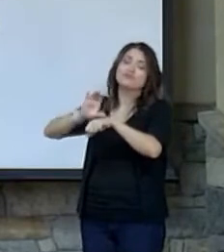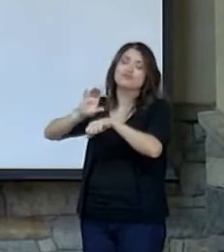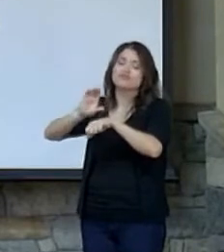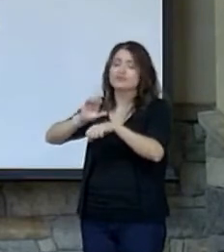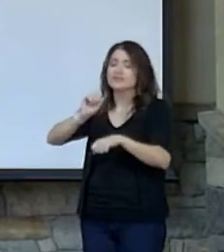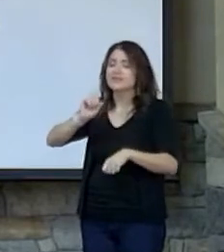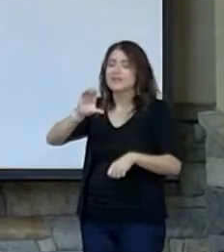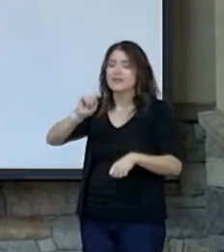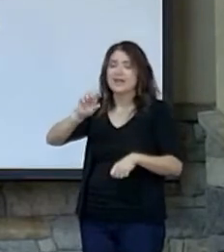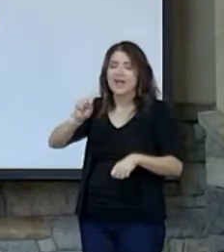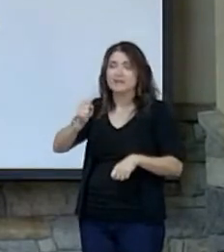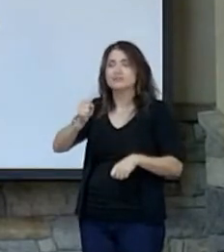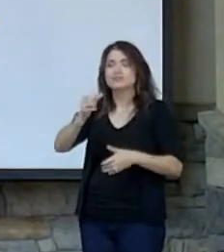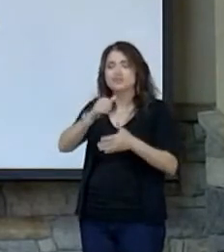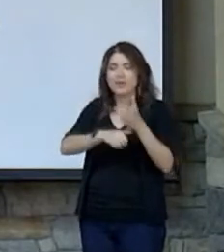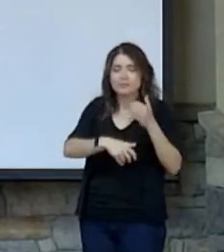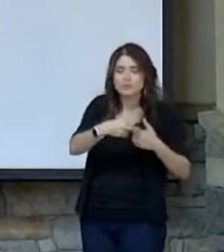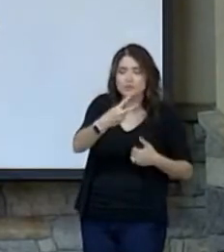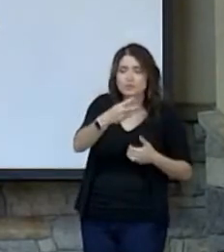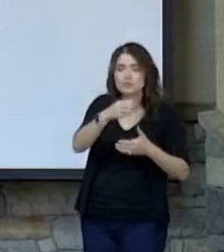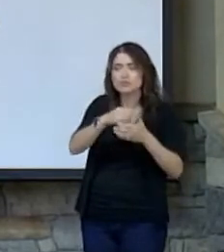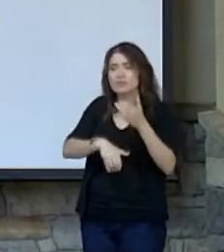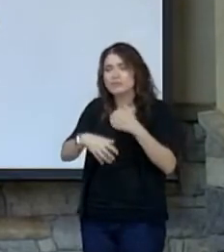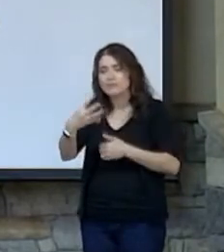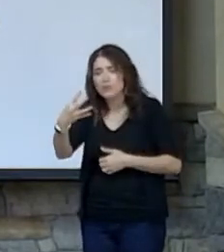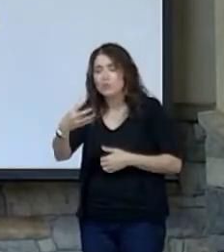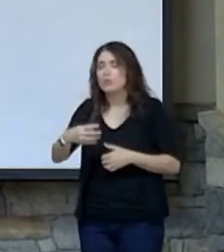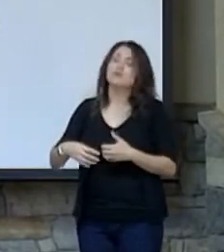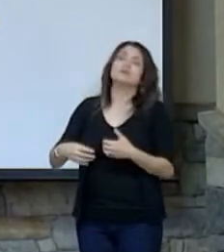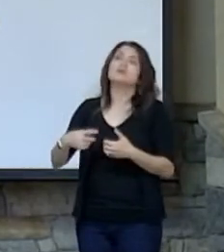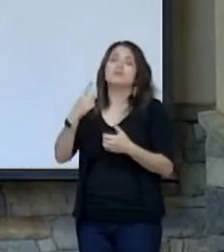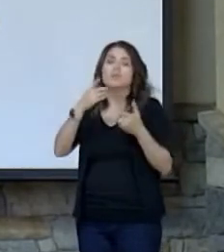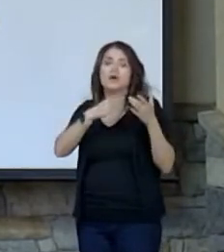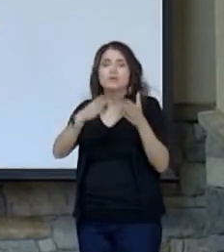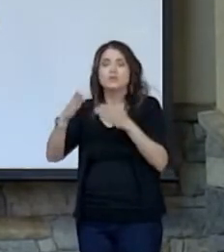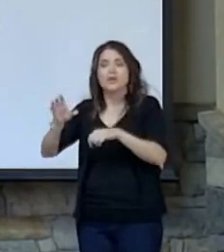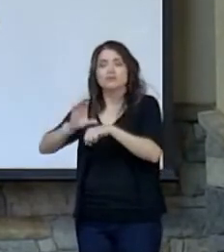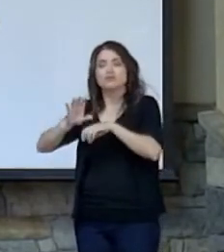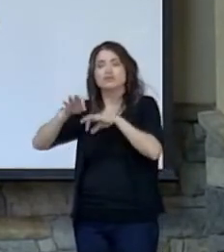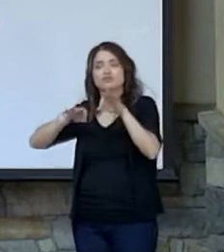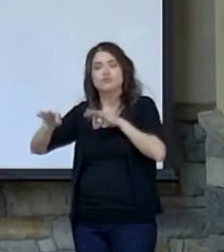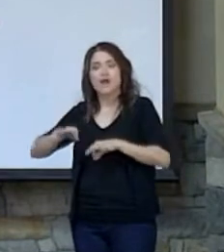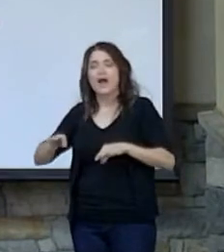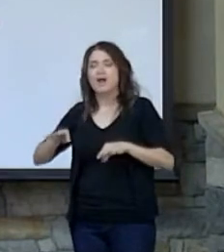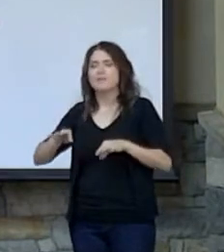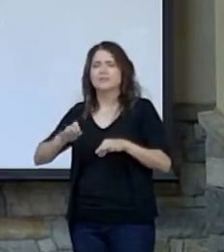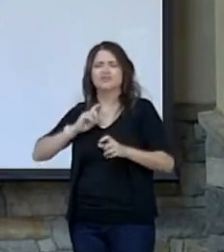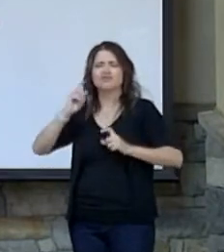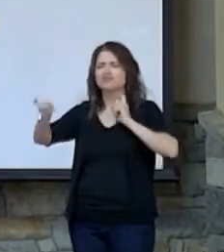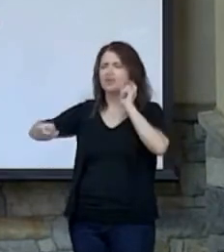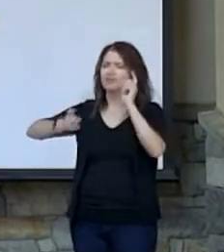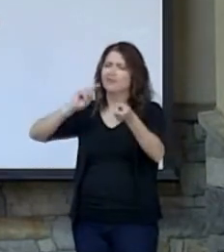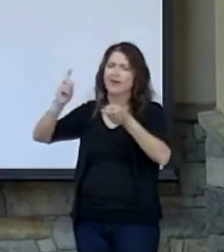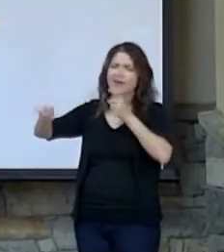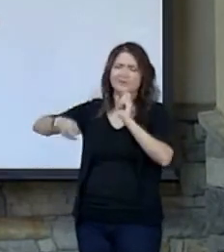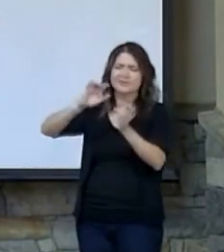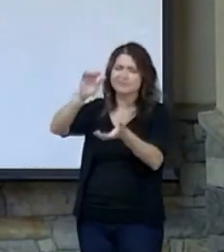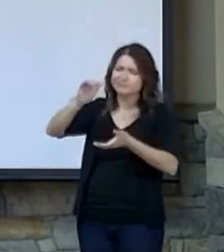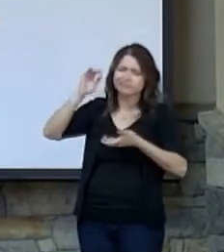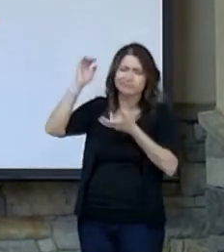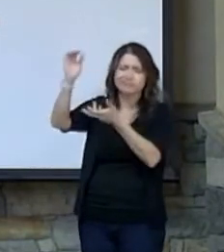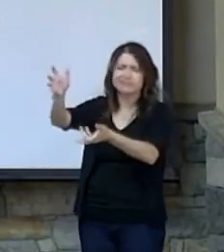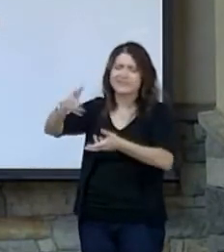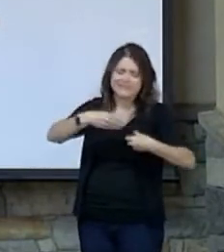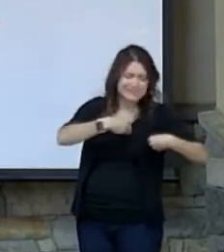in Acts chapter 4. One of the ways that the church is described is generosity. They were selling their